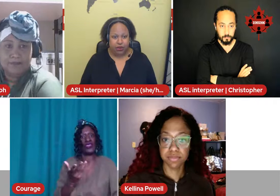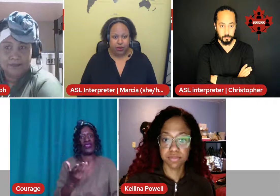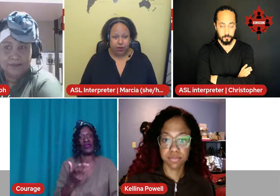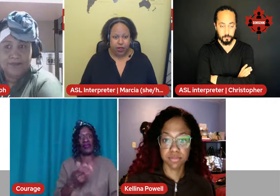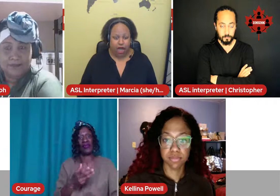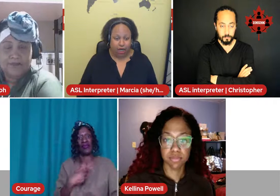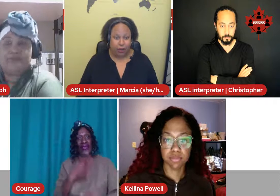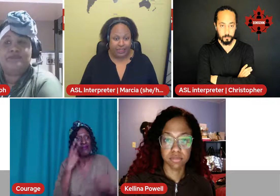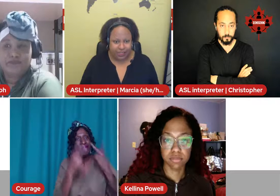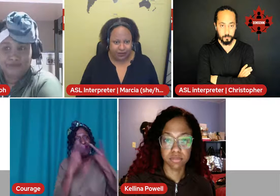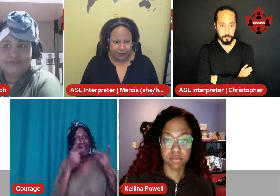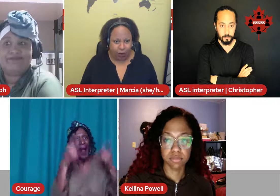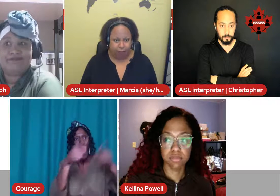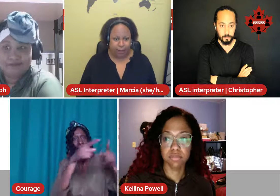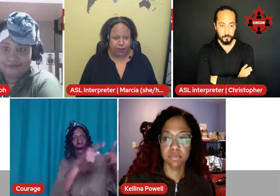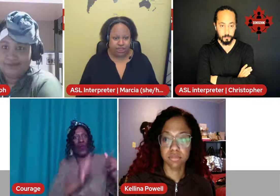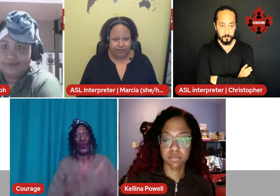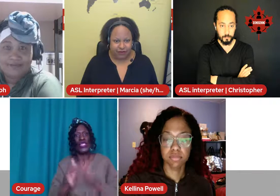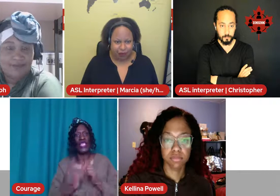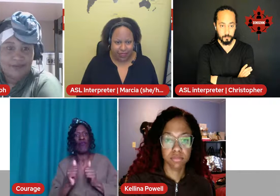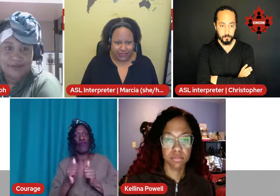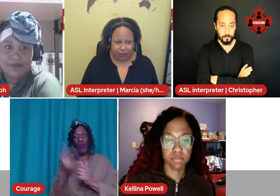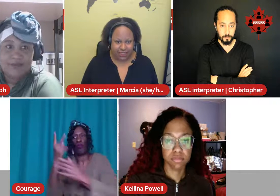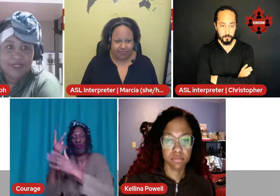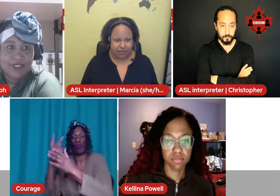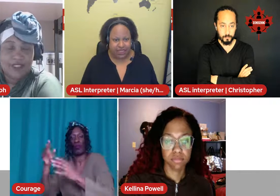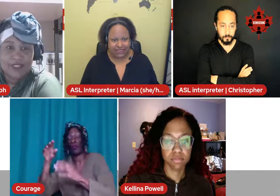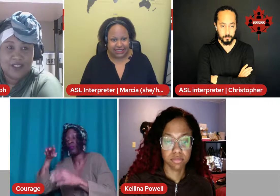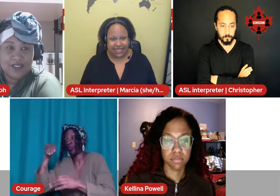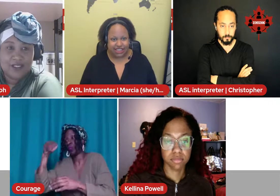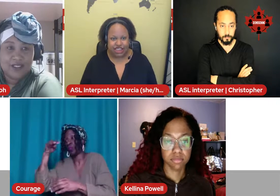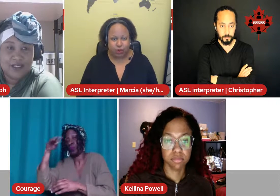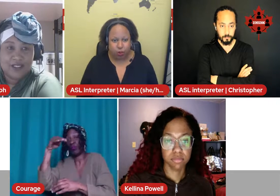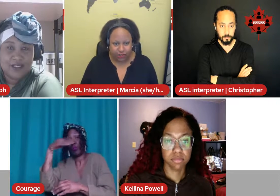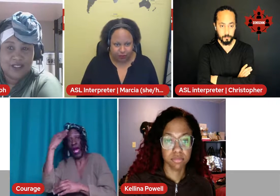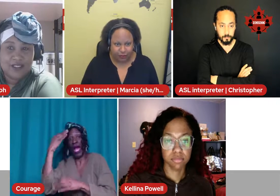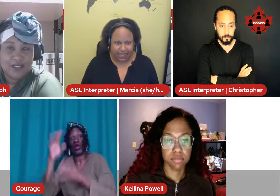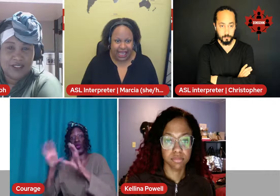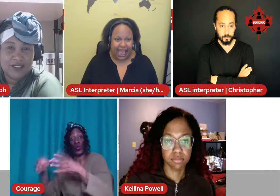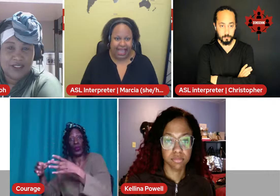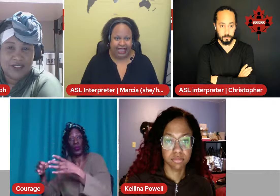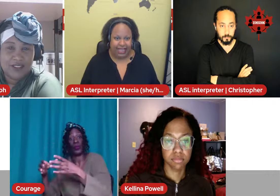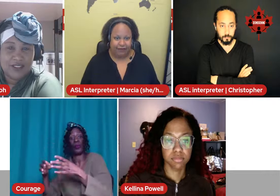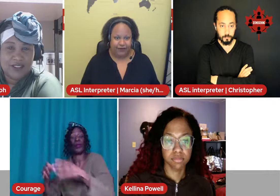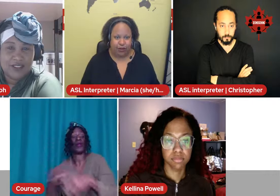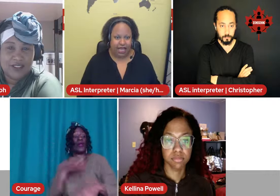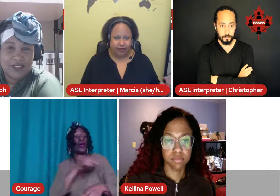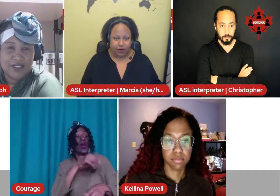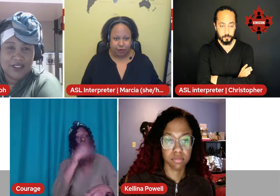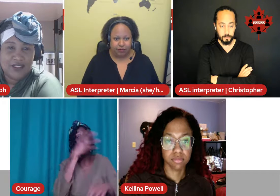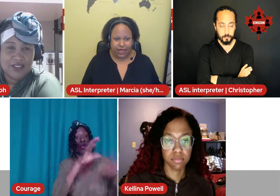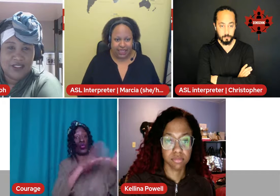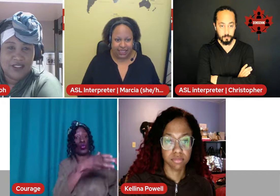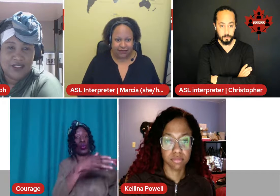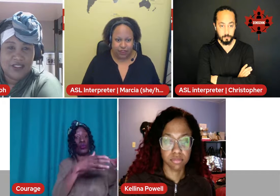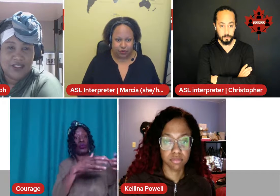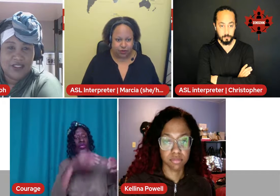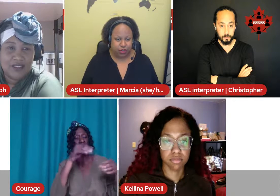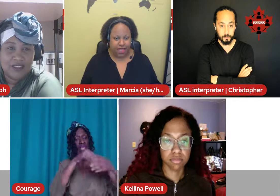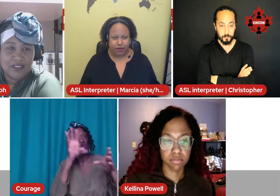too aggressive or be perceived as aggressive because then it's just worse for me. And if you have a group of Black individuals or you